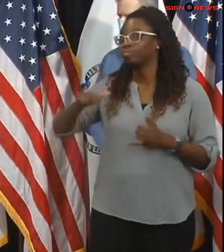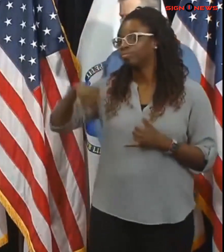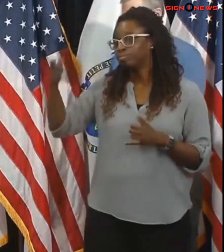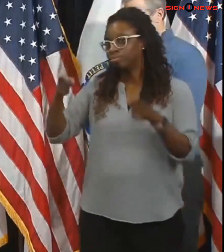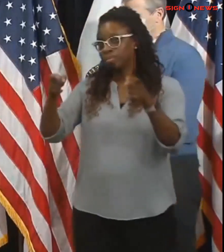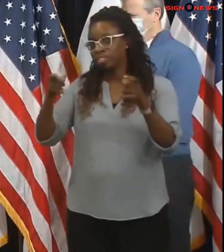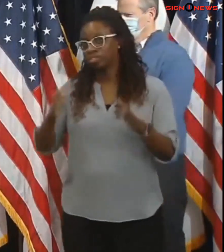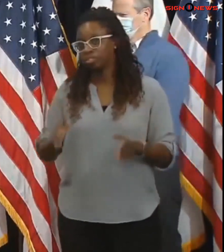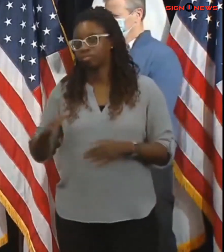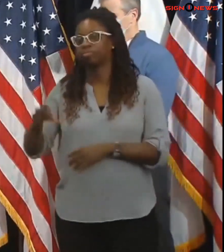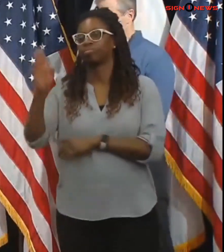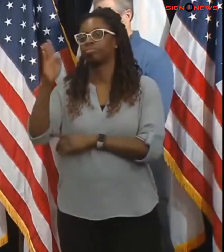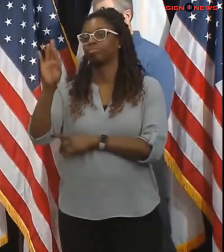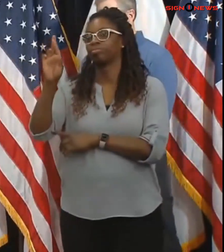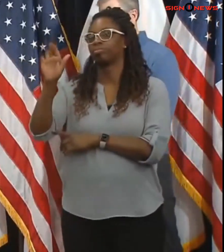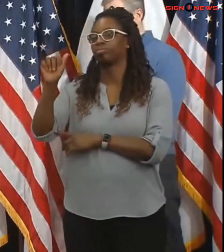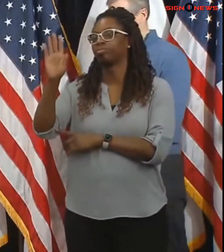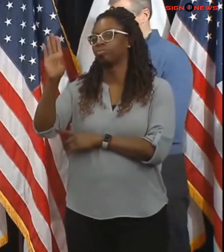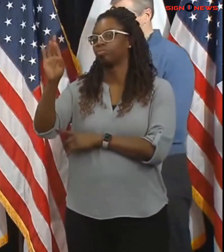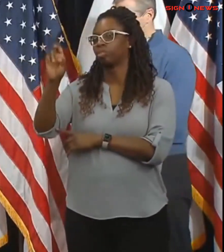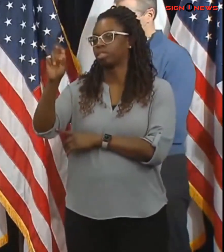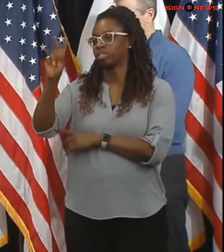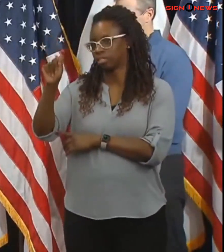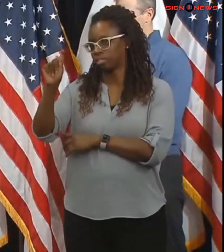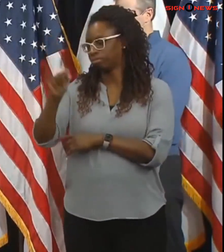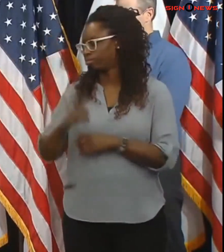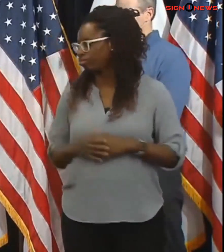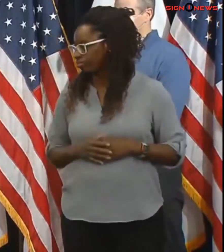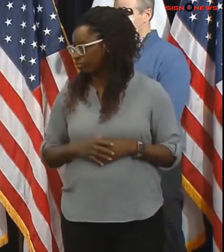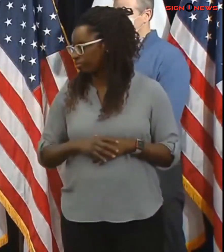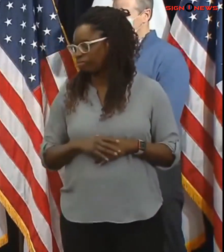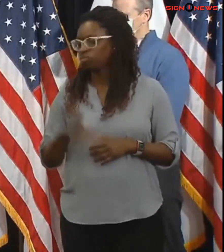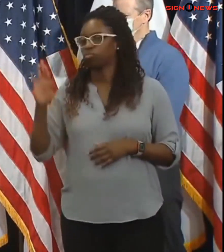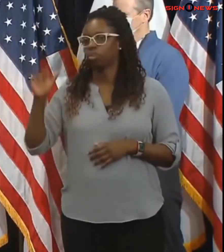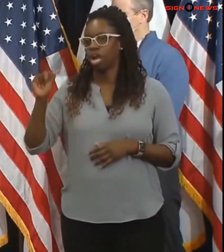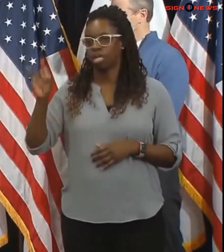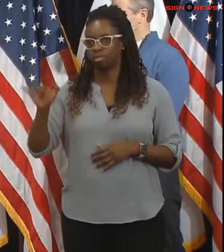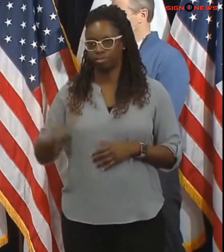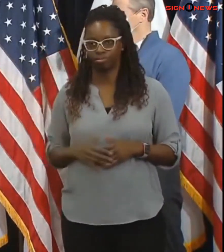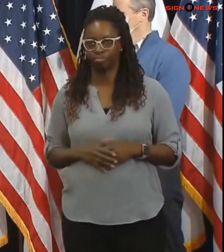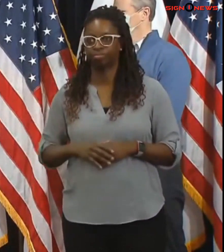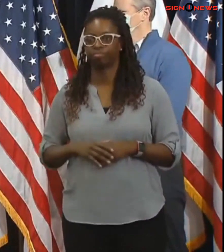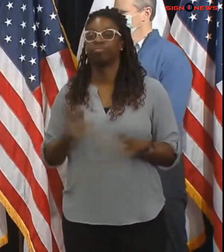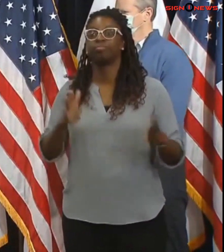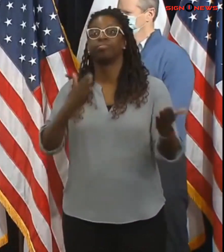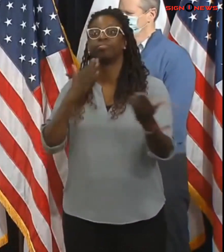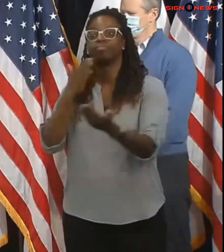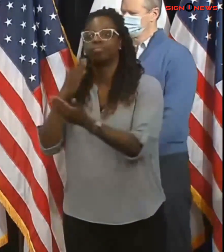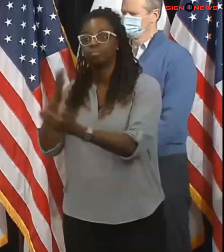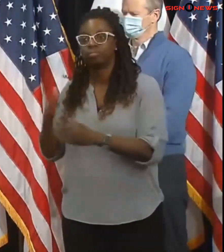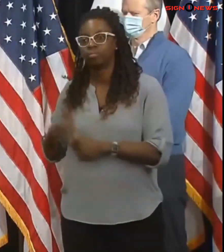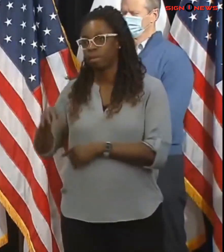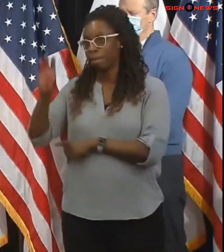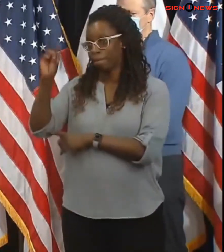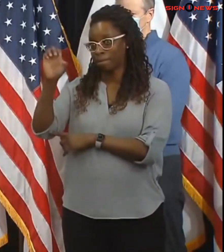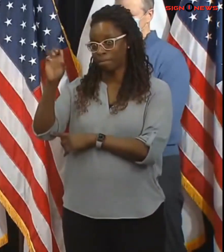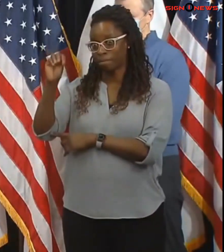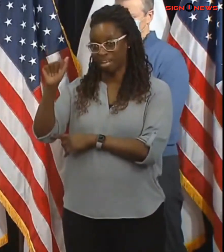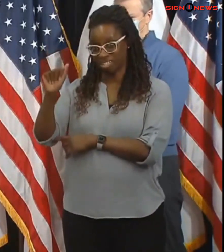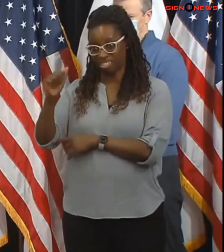thank you secretary as the governor said mema is activating the state's emergency operations center and